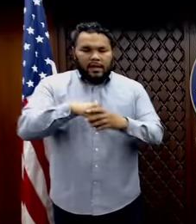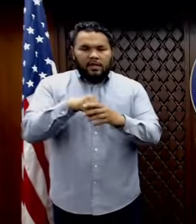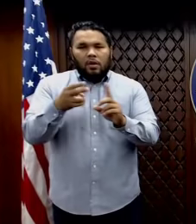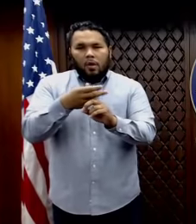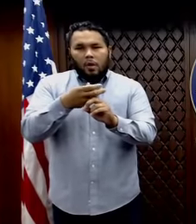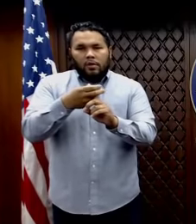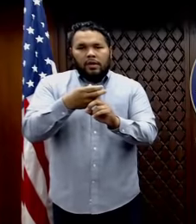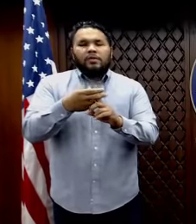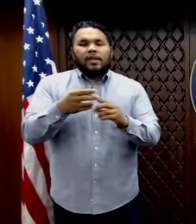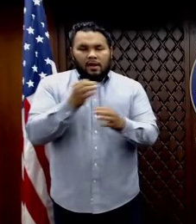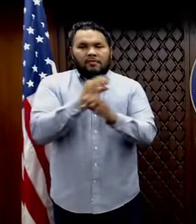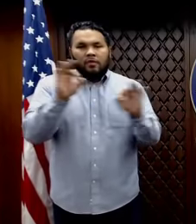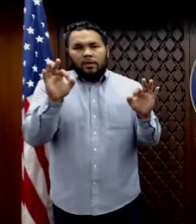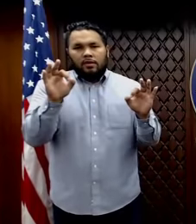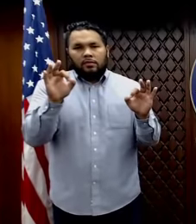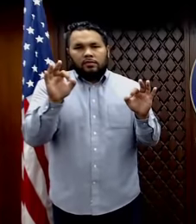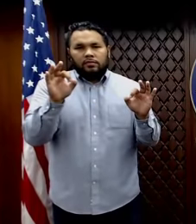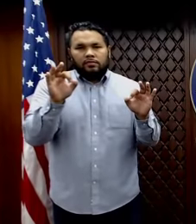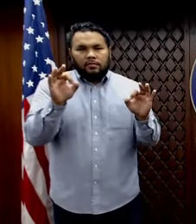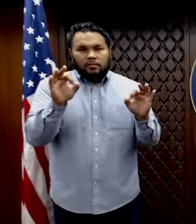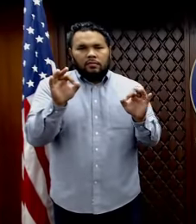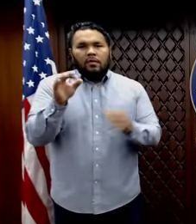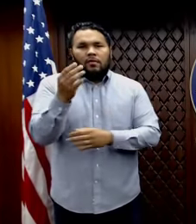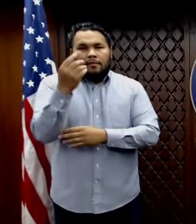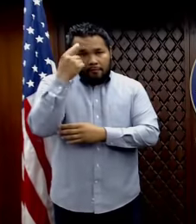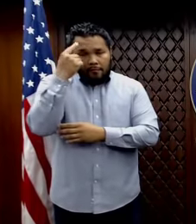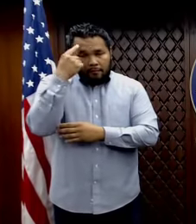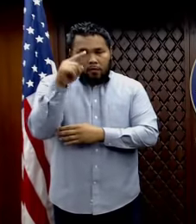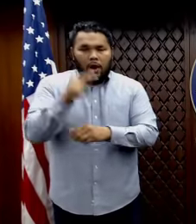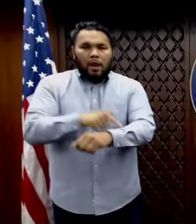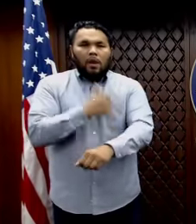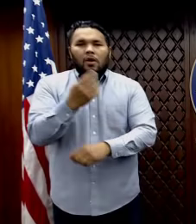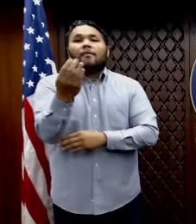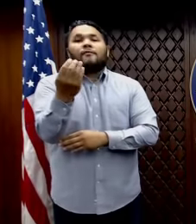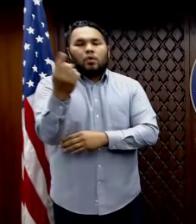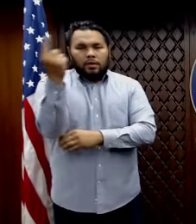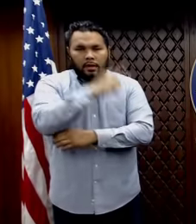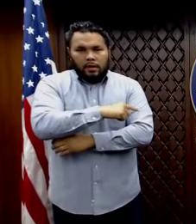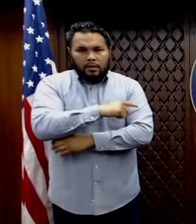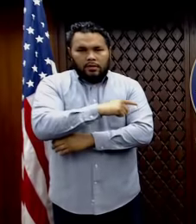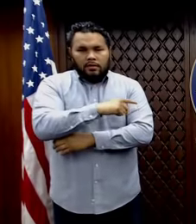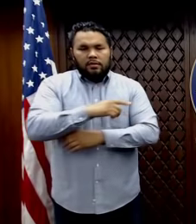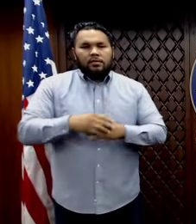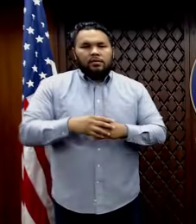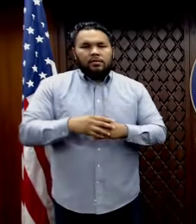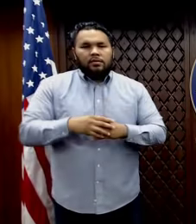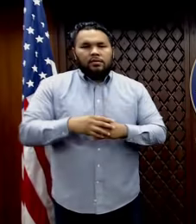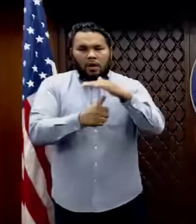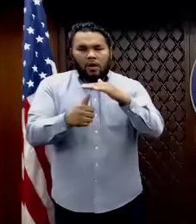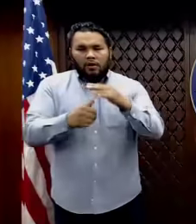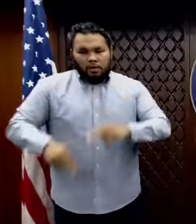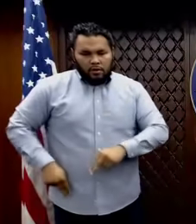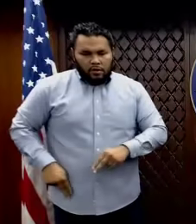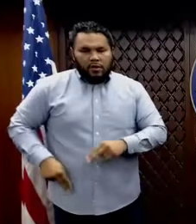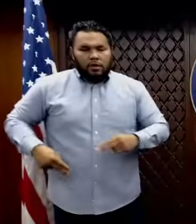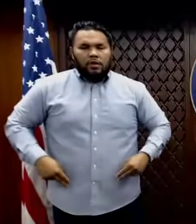rooms, subject to a 14-day quarantine period enforceable under the Uniform Code of Military